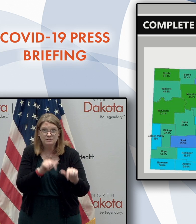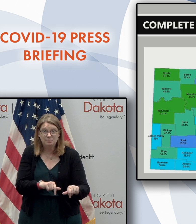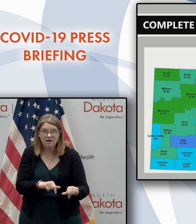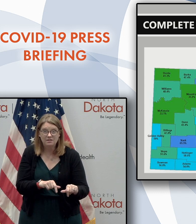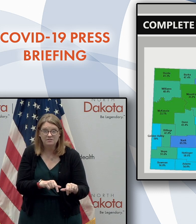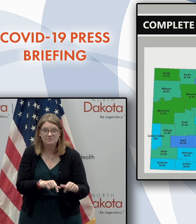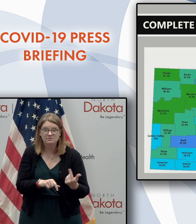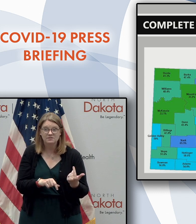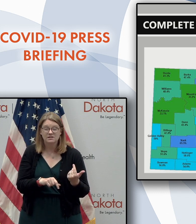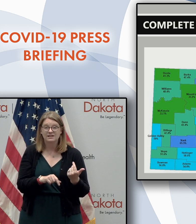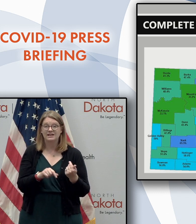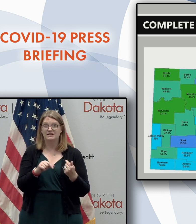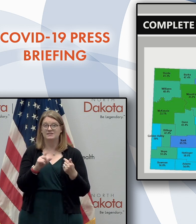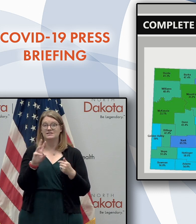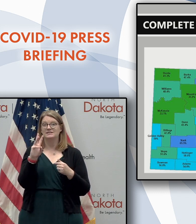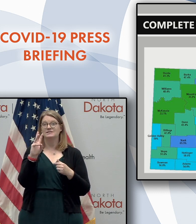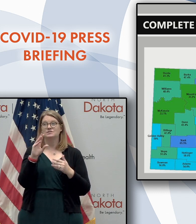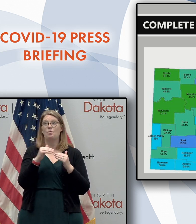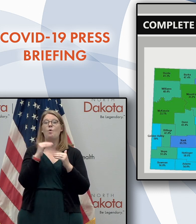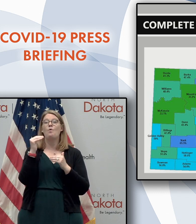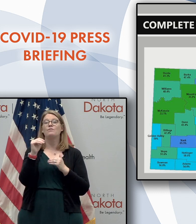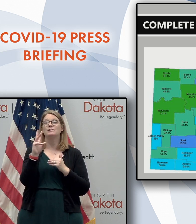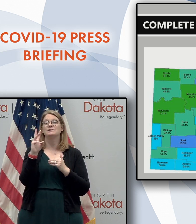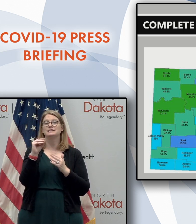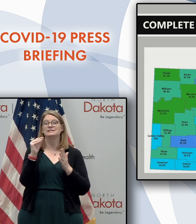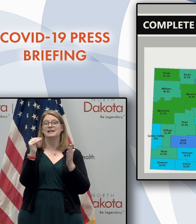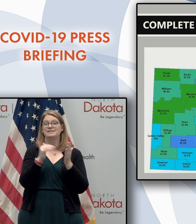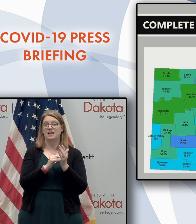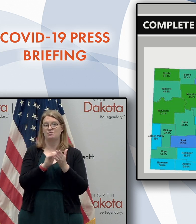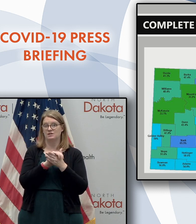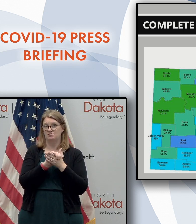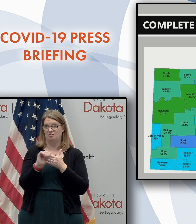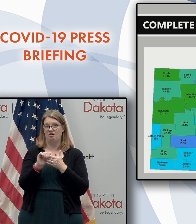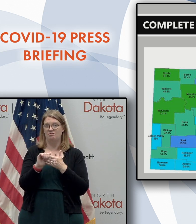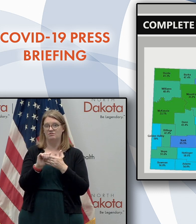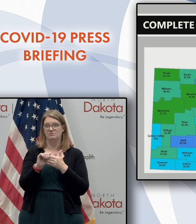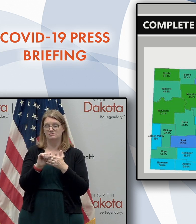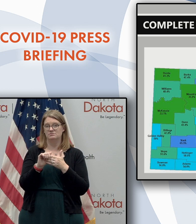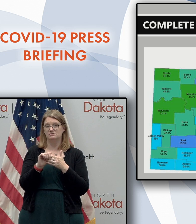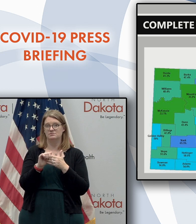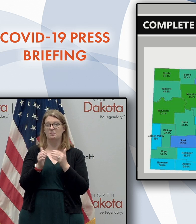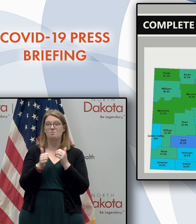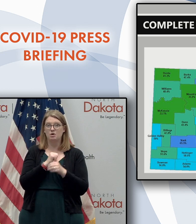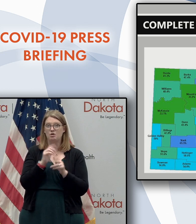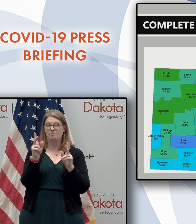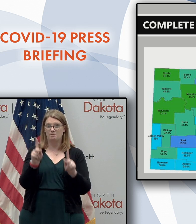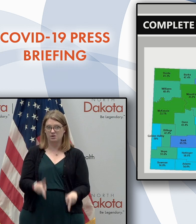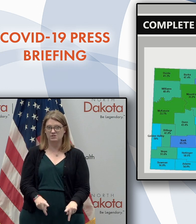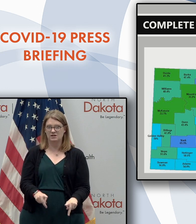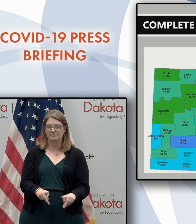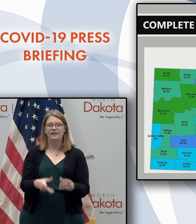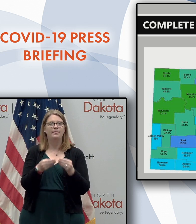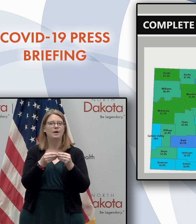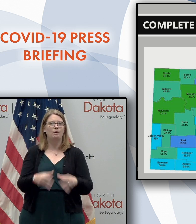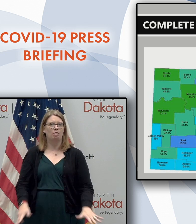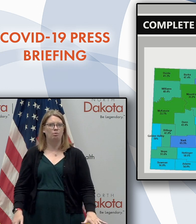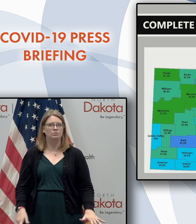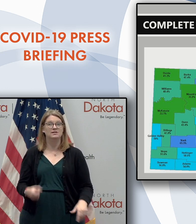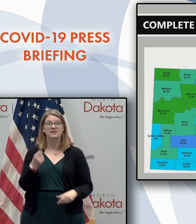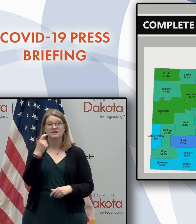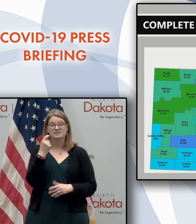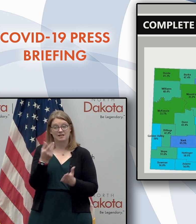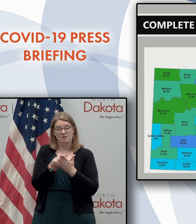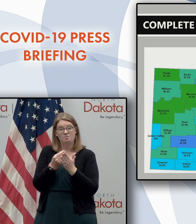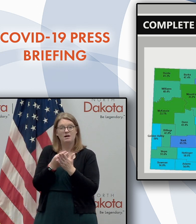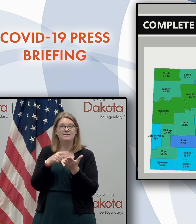,000 over the next 10, 10 year period that would come into the state per individual. And this helps pay for roads,